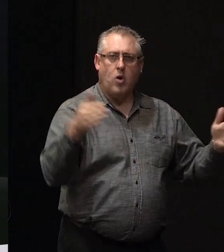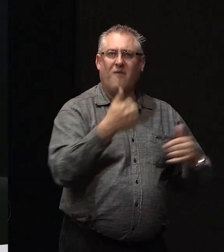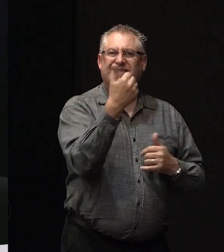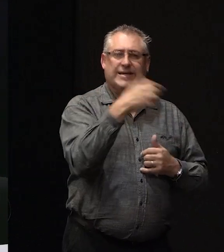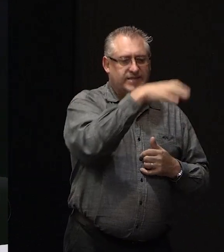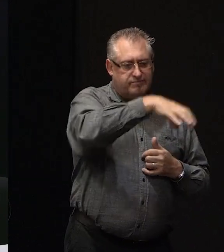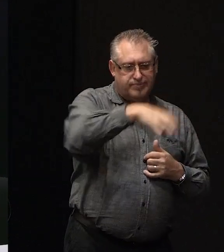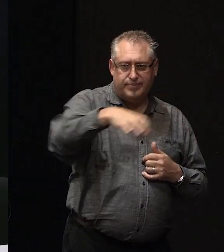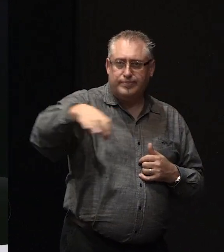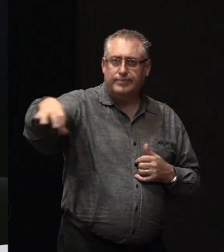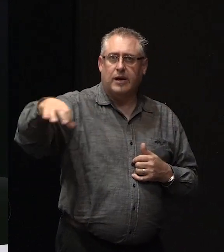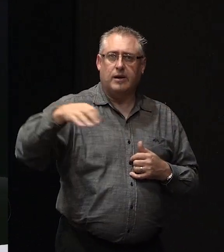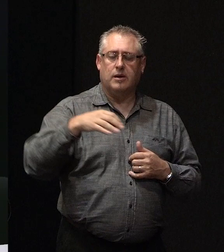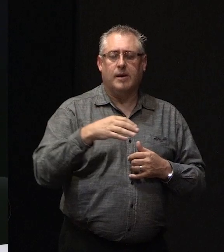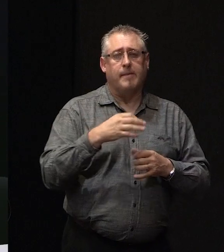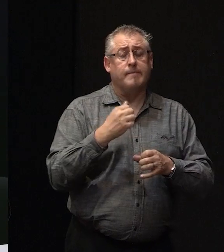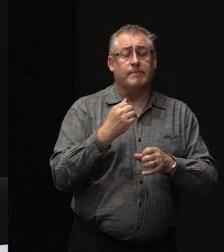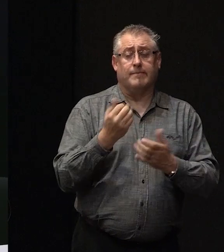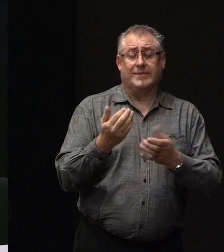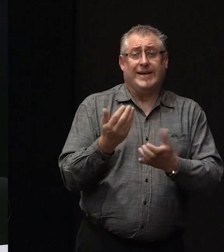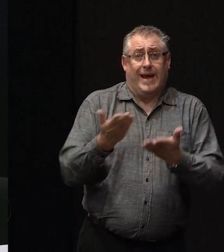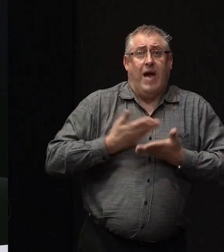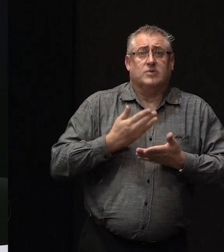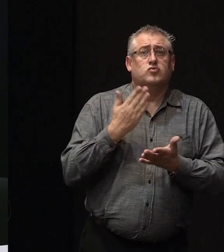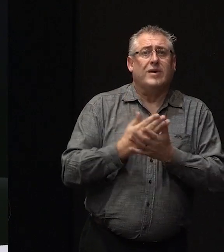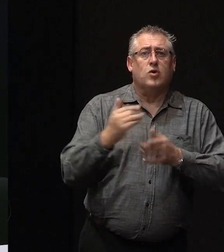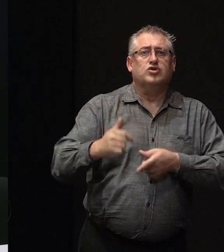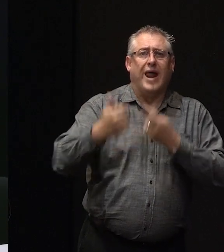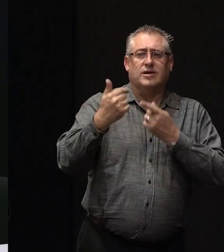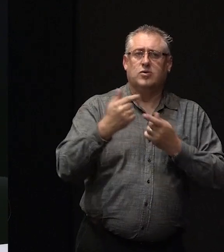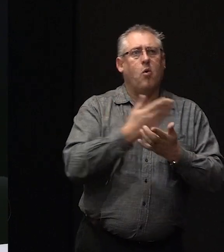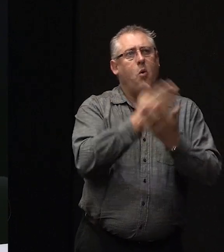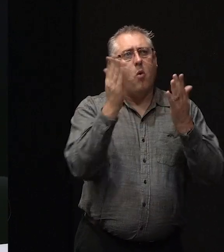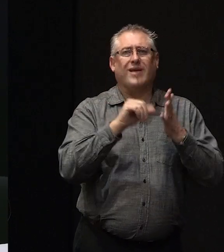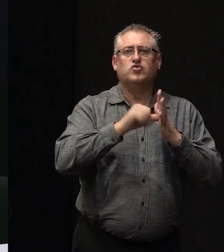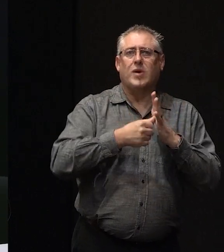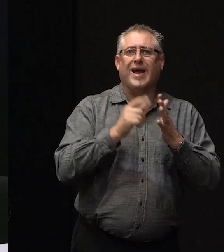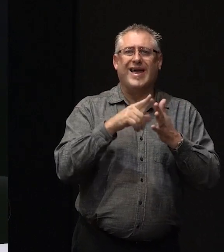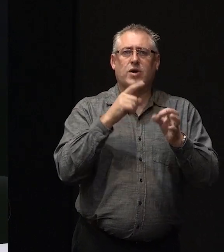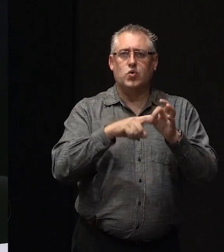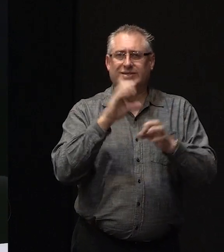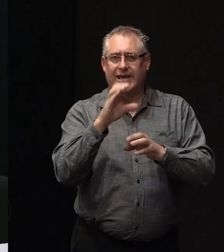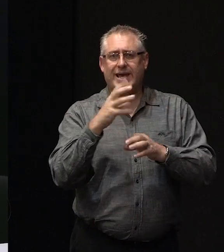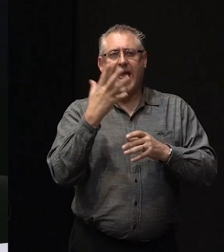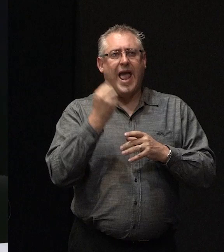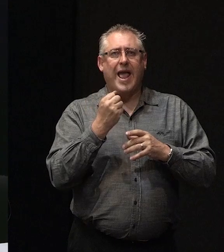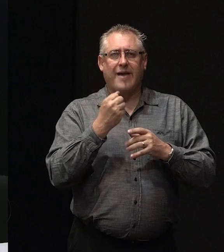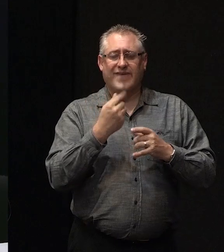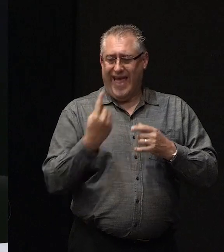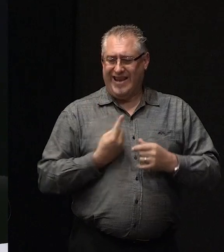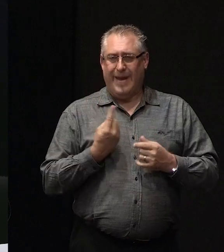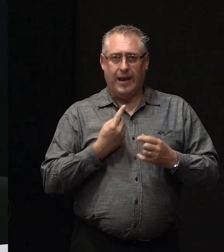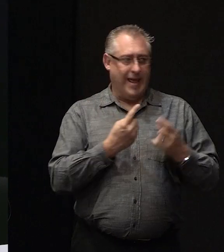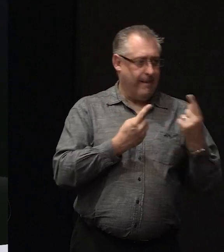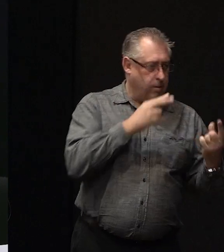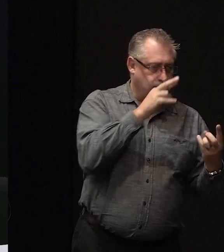units stuck together, present real challenges because all insurers and EQC have independently assessed them to date and we need to find